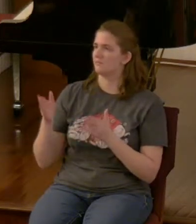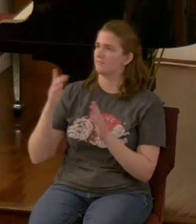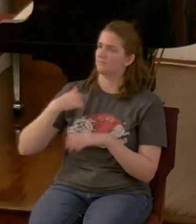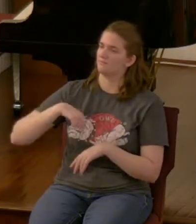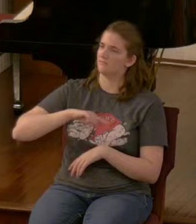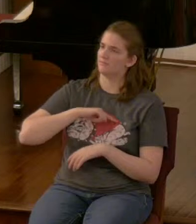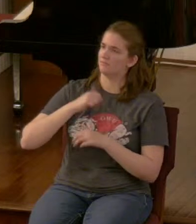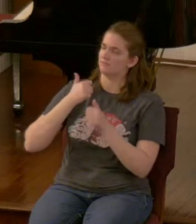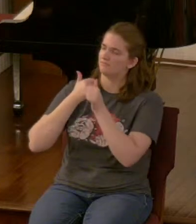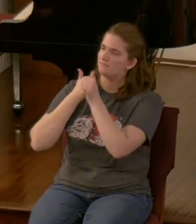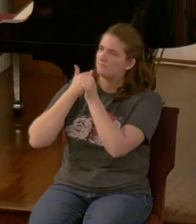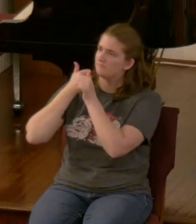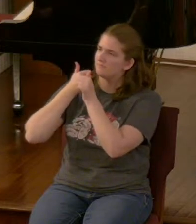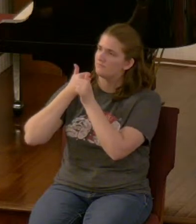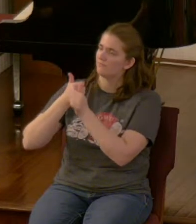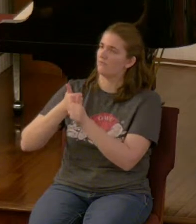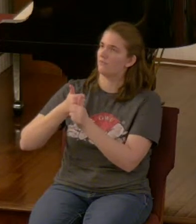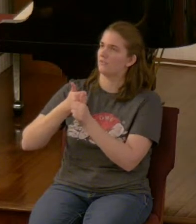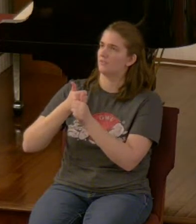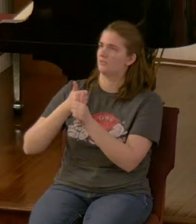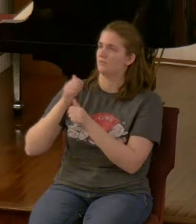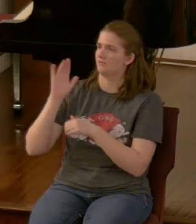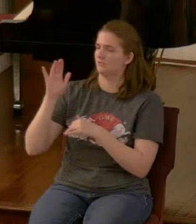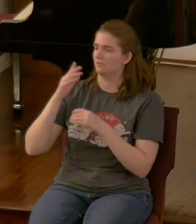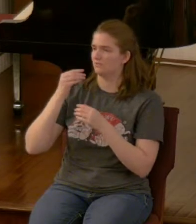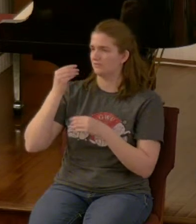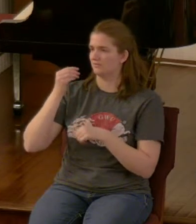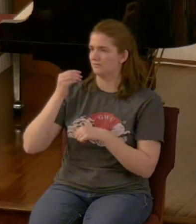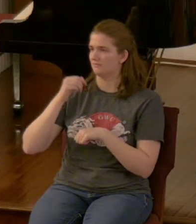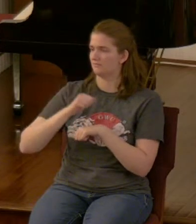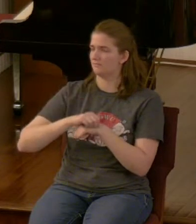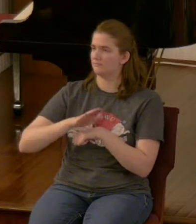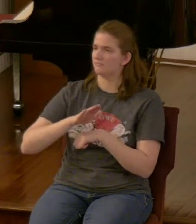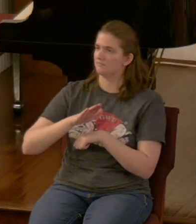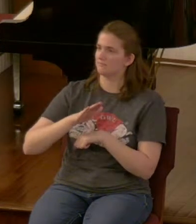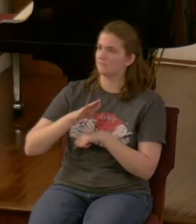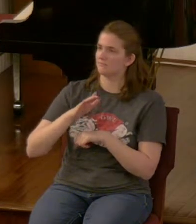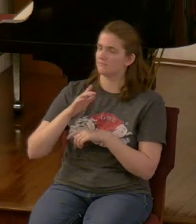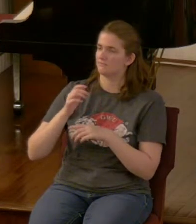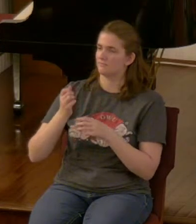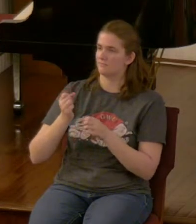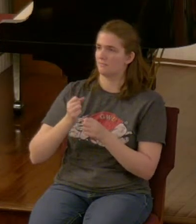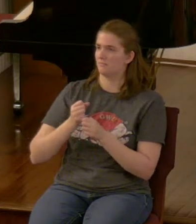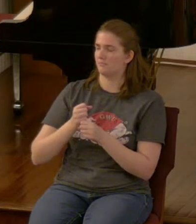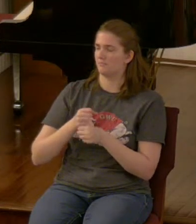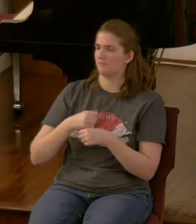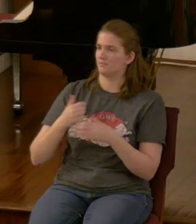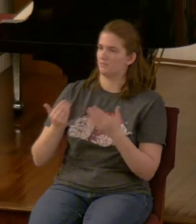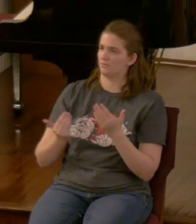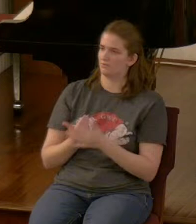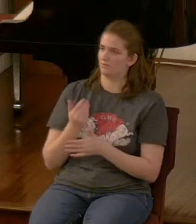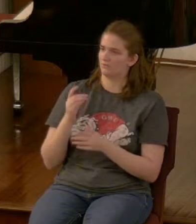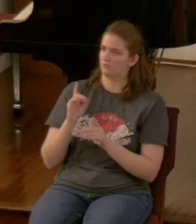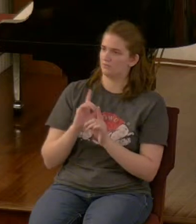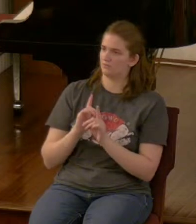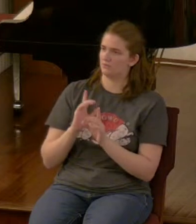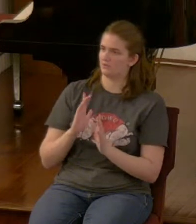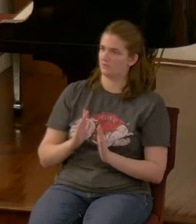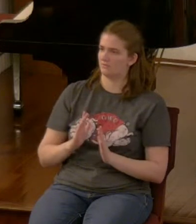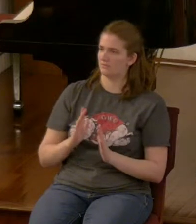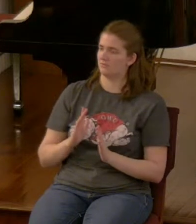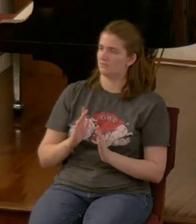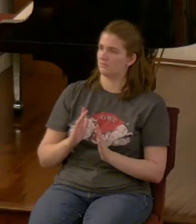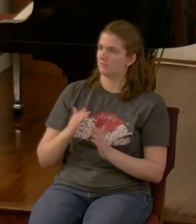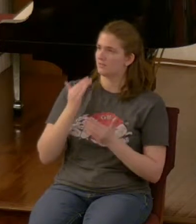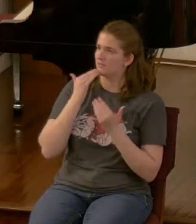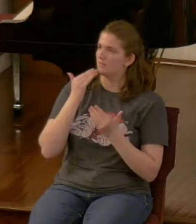may we go make disciples of other people so they can go to heaven with us so thank you most of